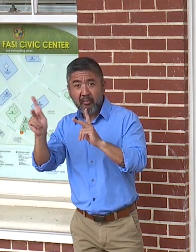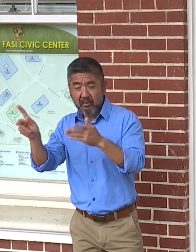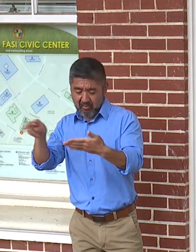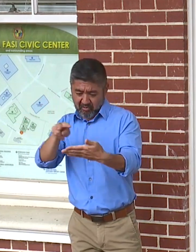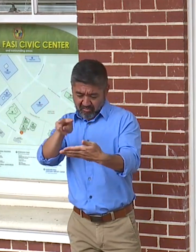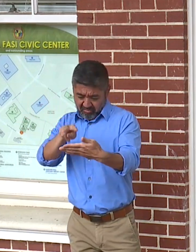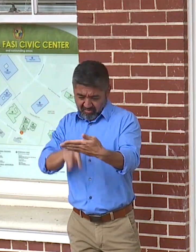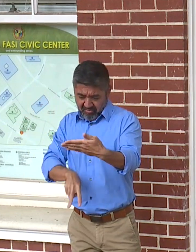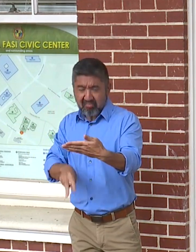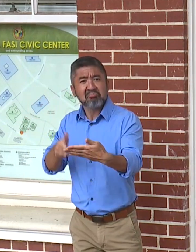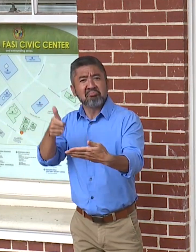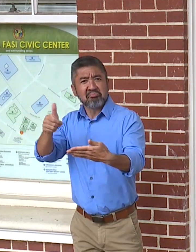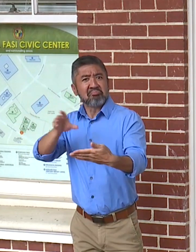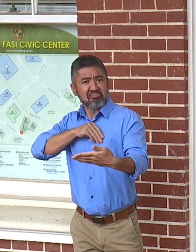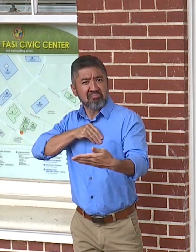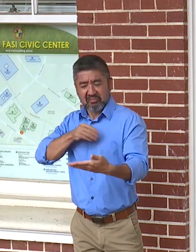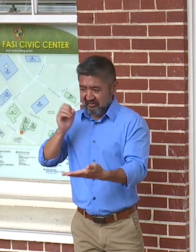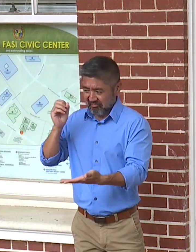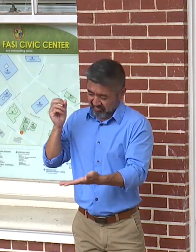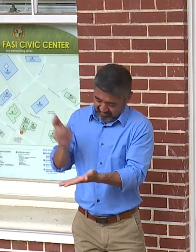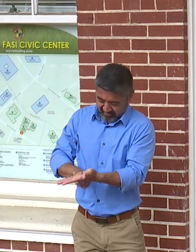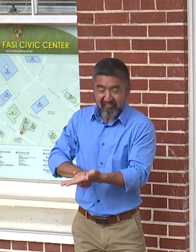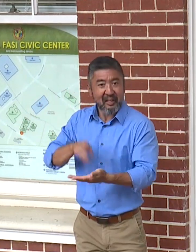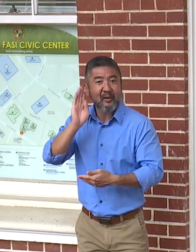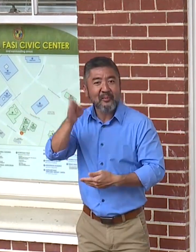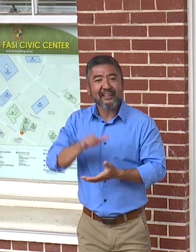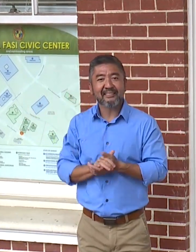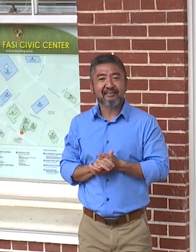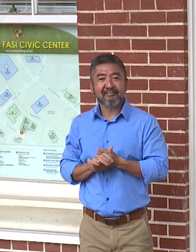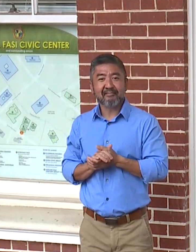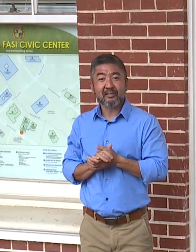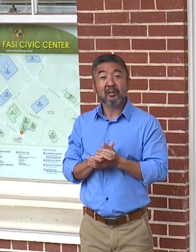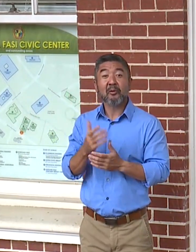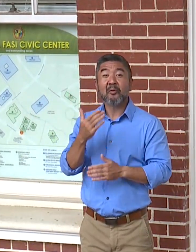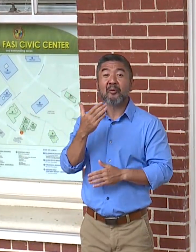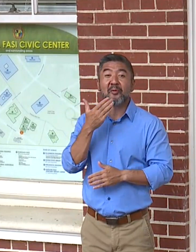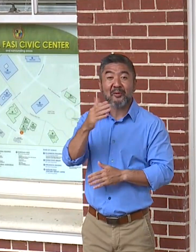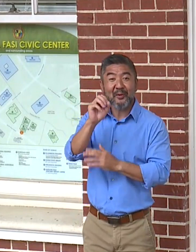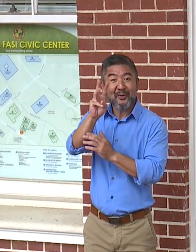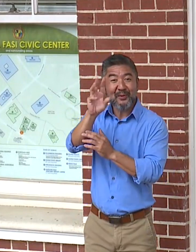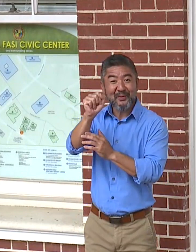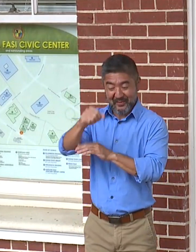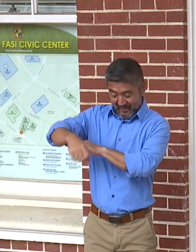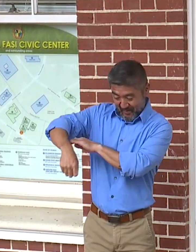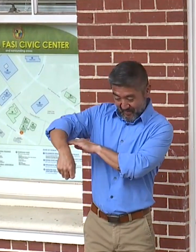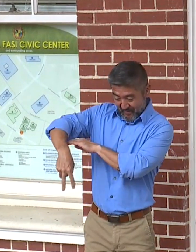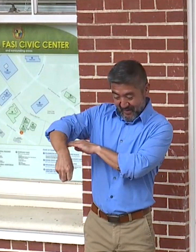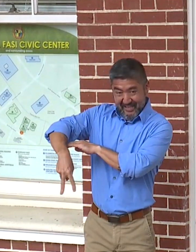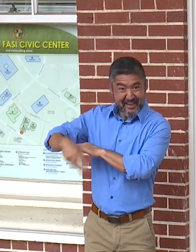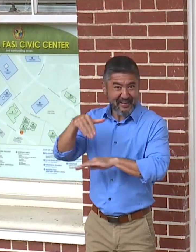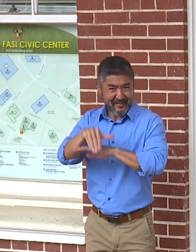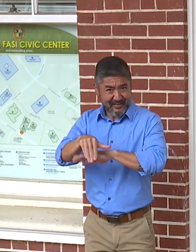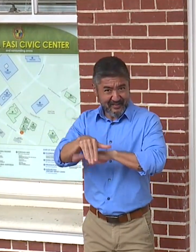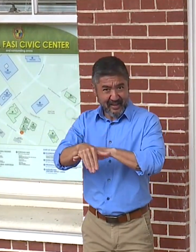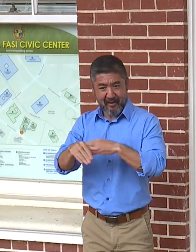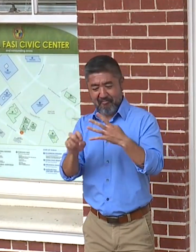they're okay with it and he'll be signing it. So the good news come midnight tonight we move into tier two